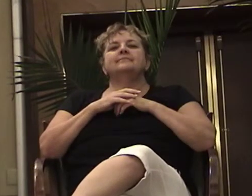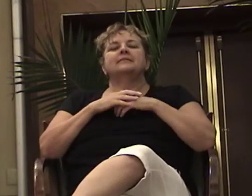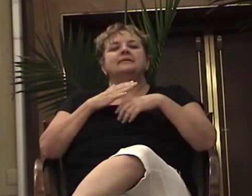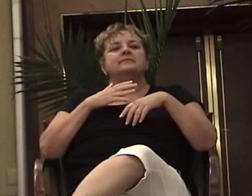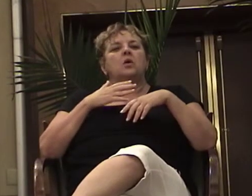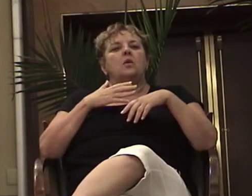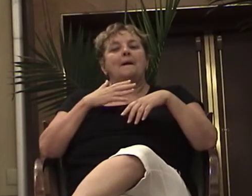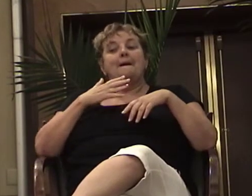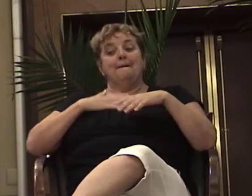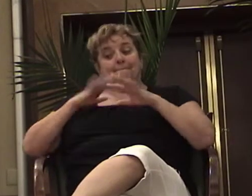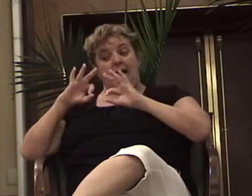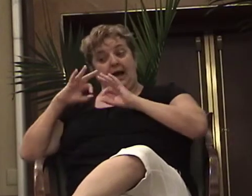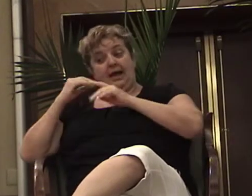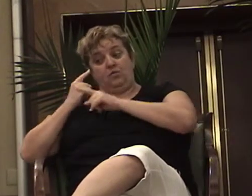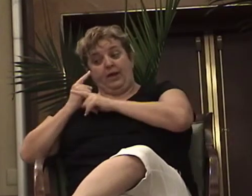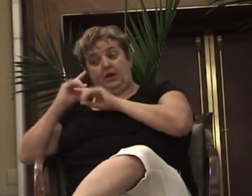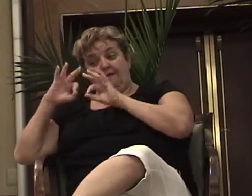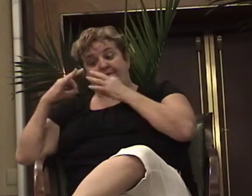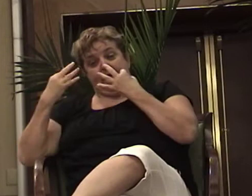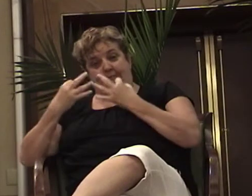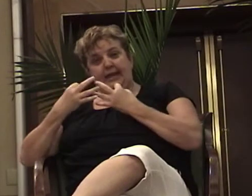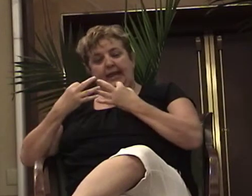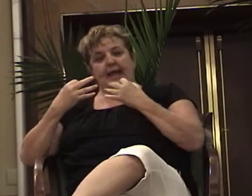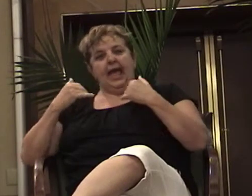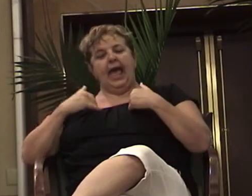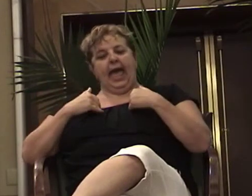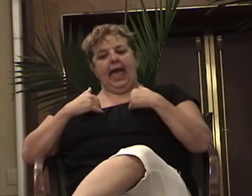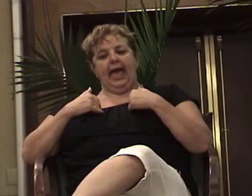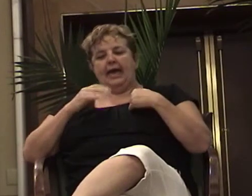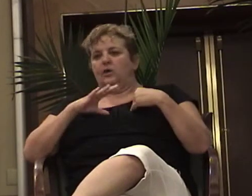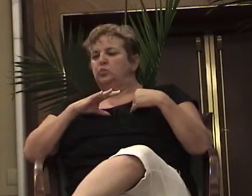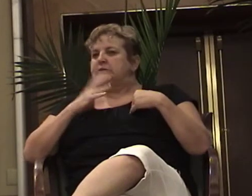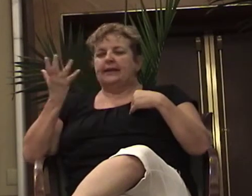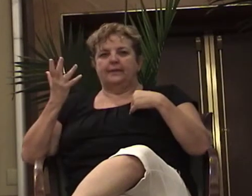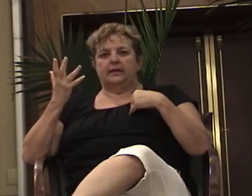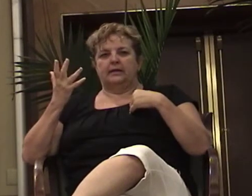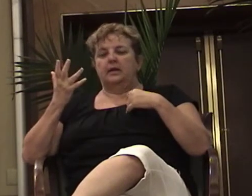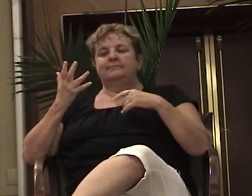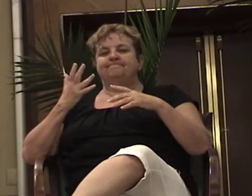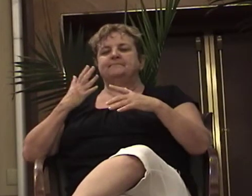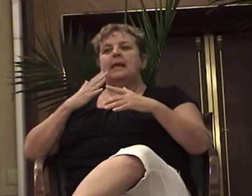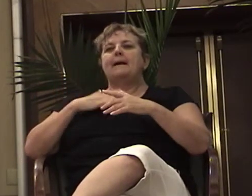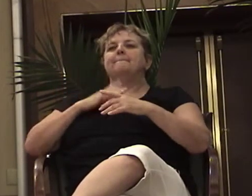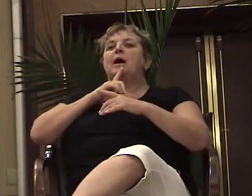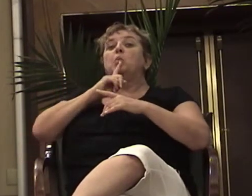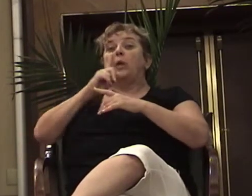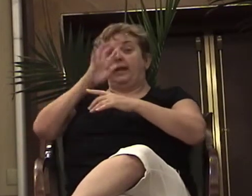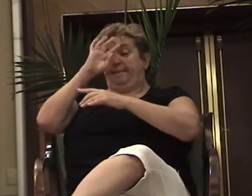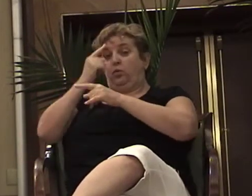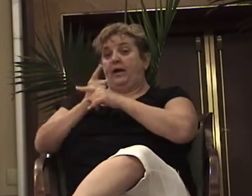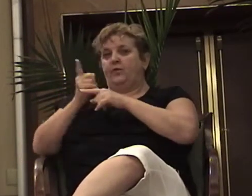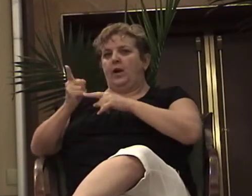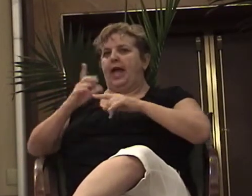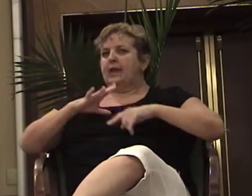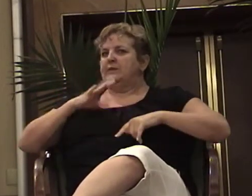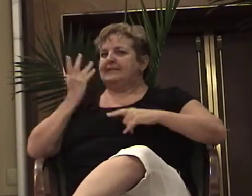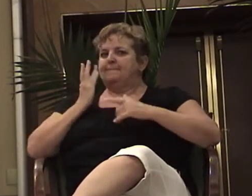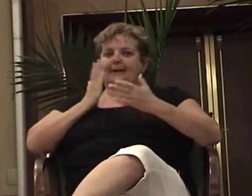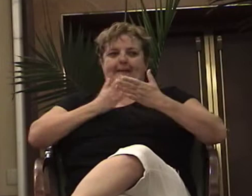And when I met with my brother, he was one of the most angriest people I ever met. And he came and picked me up at the hotel and we went back to